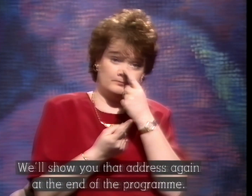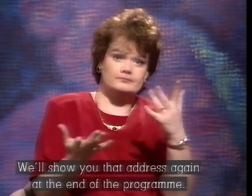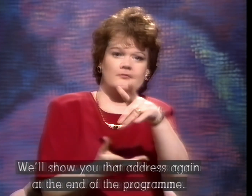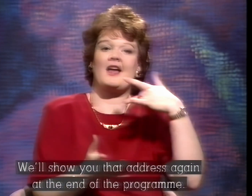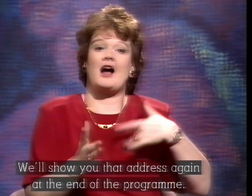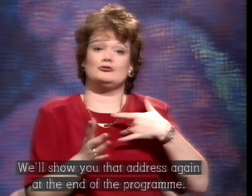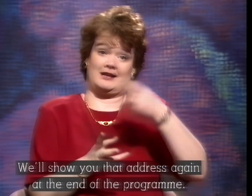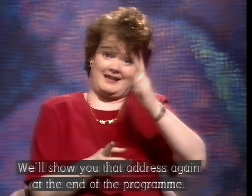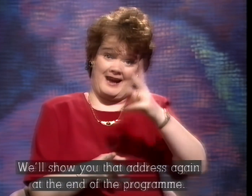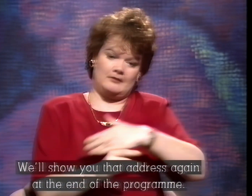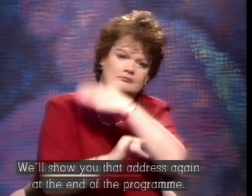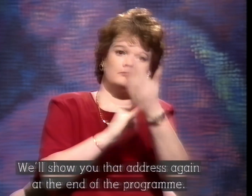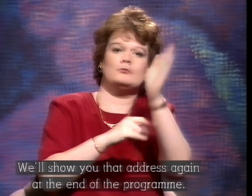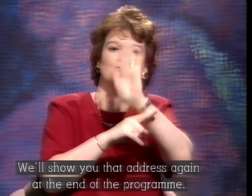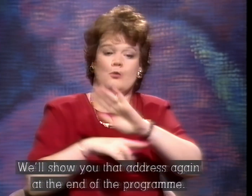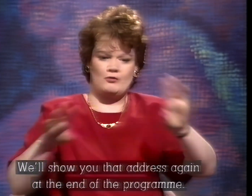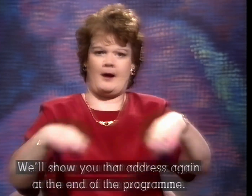We'll show you that address again at the end of the programme.